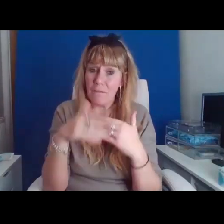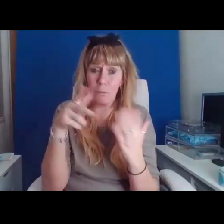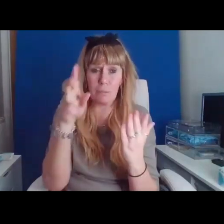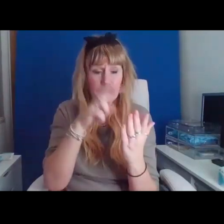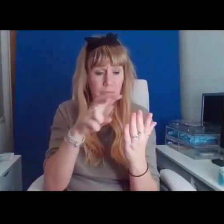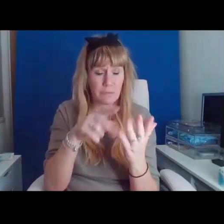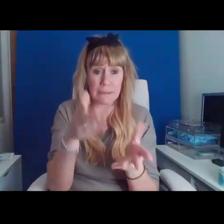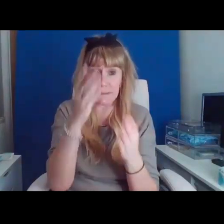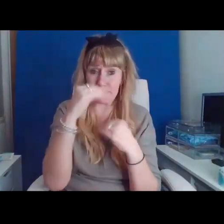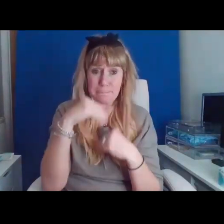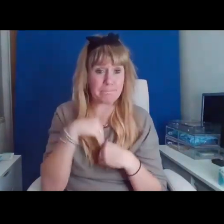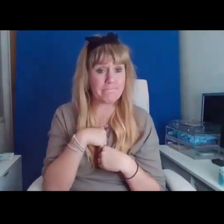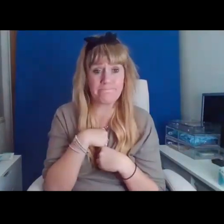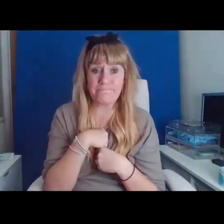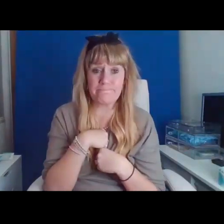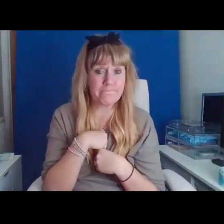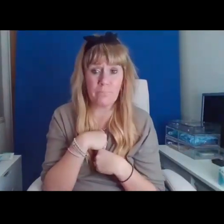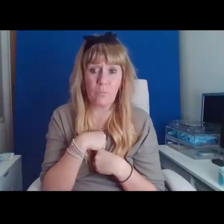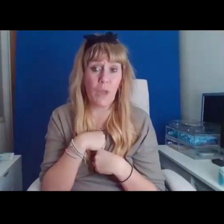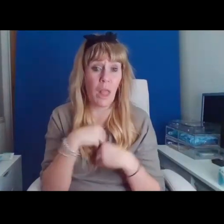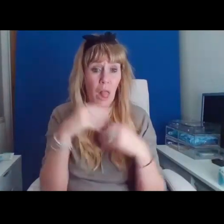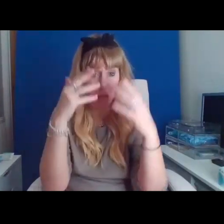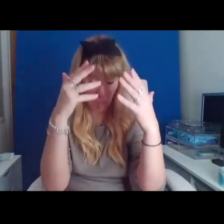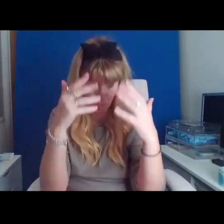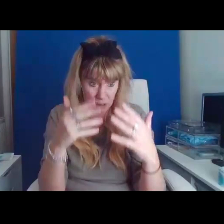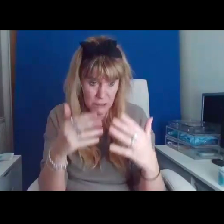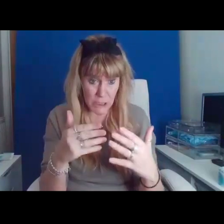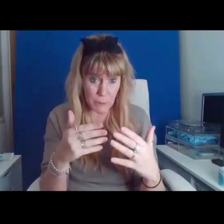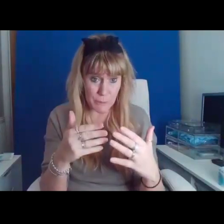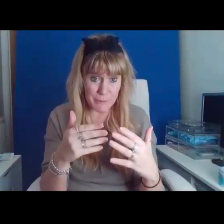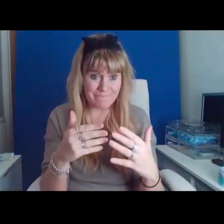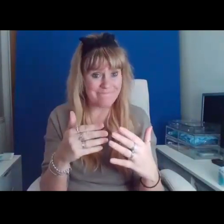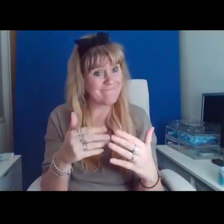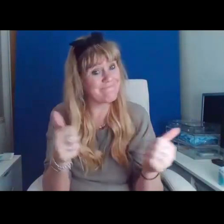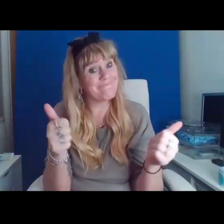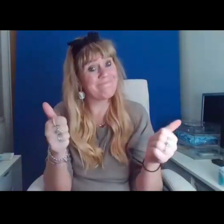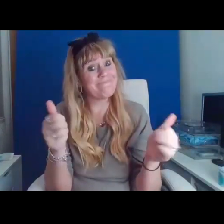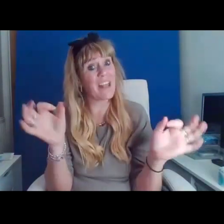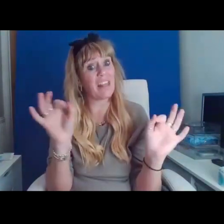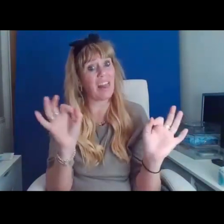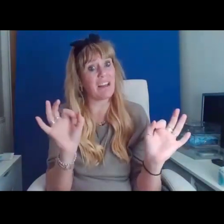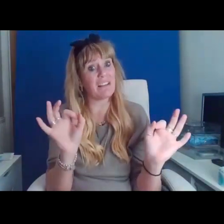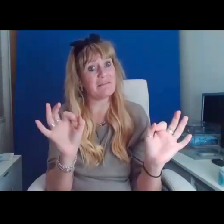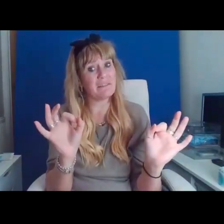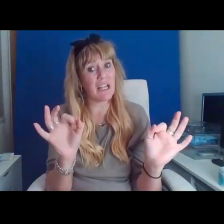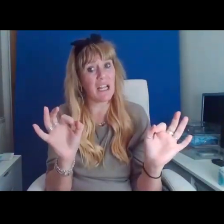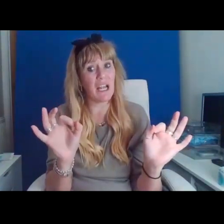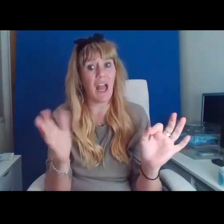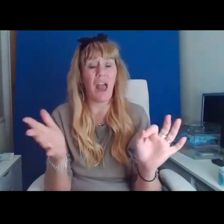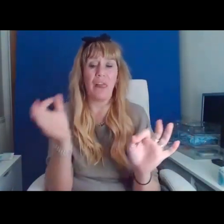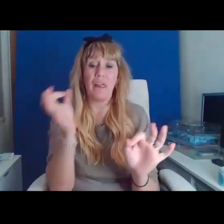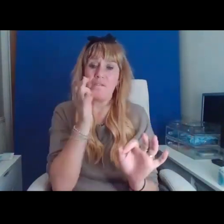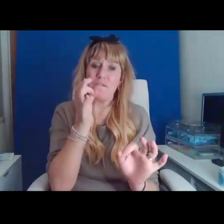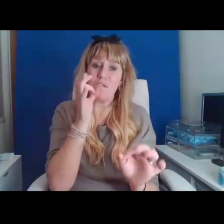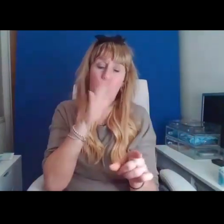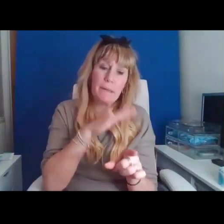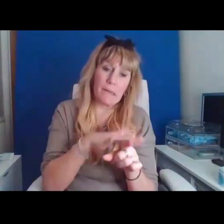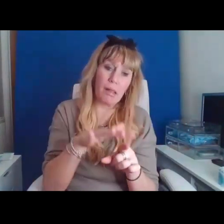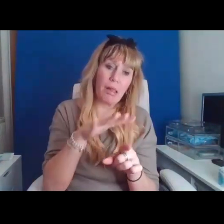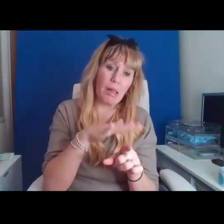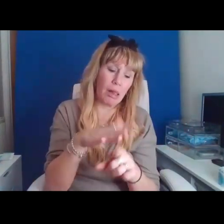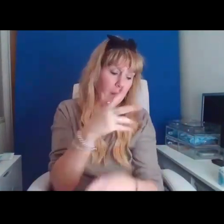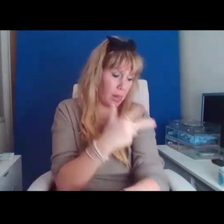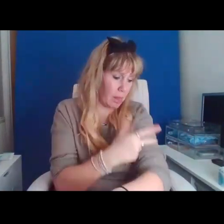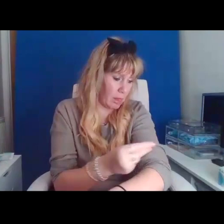The results said nothing, of course. I've expelled fluids on that before and rarely raised the pressure